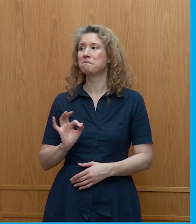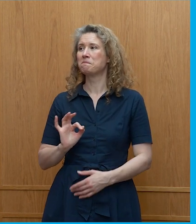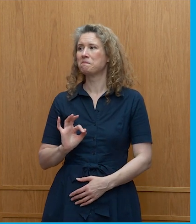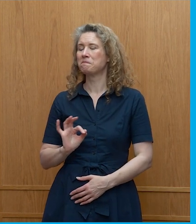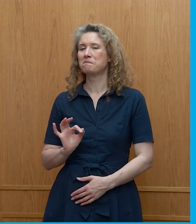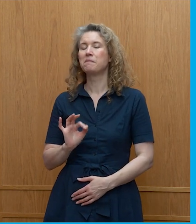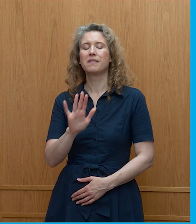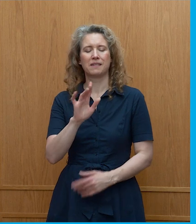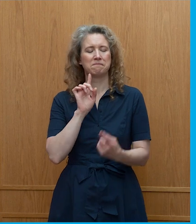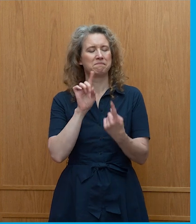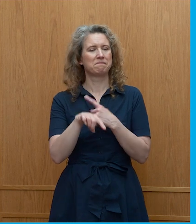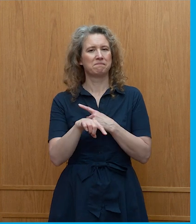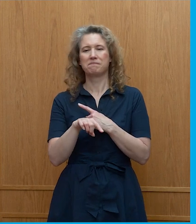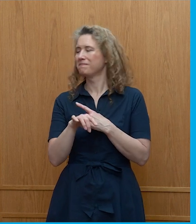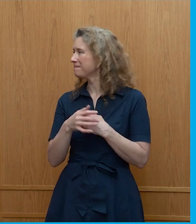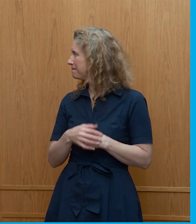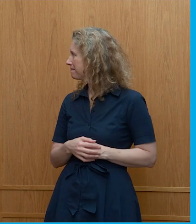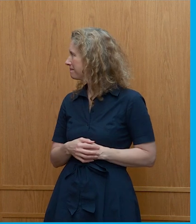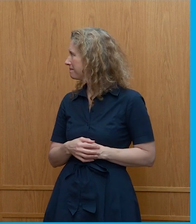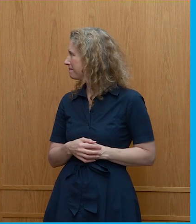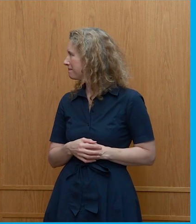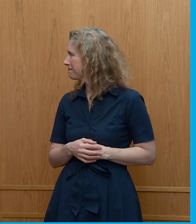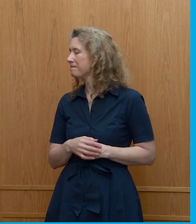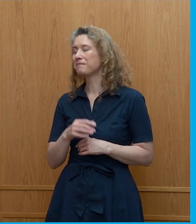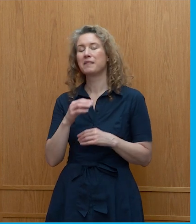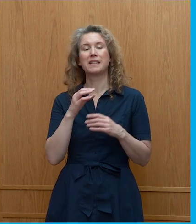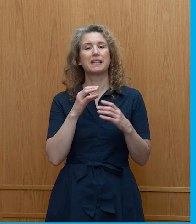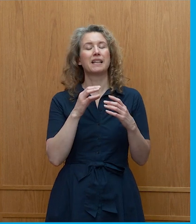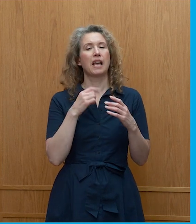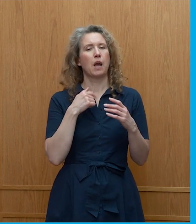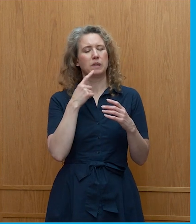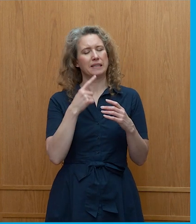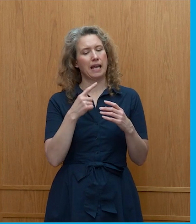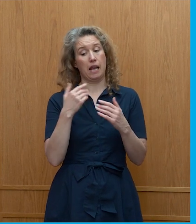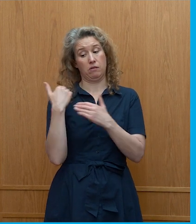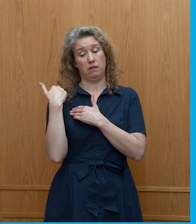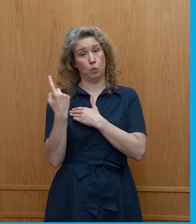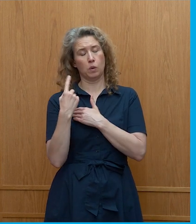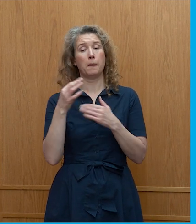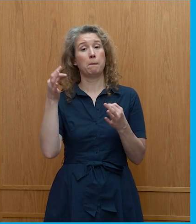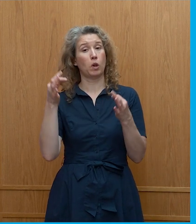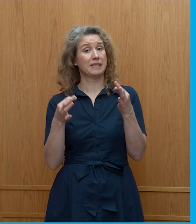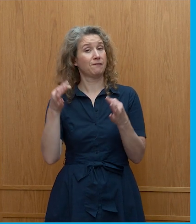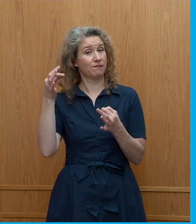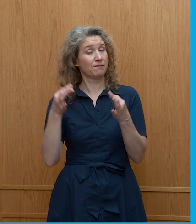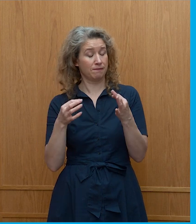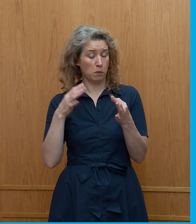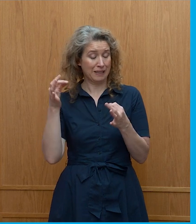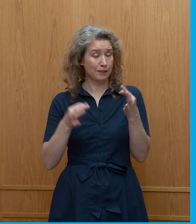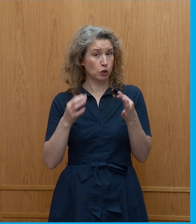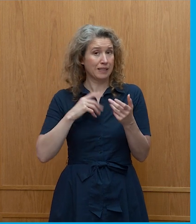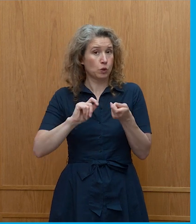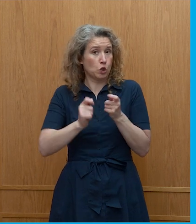well I would say as well that there's a responsibility on politicians to change in the narrative to a more more